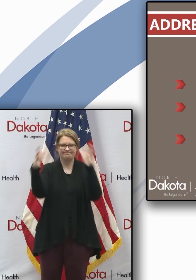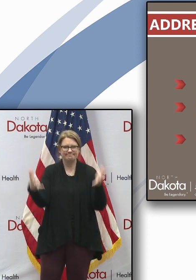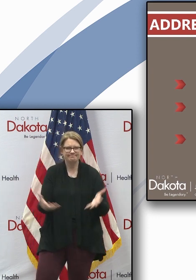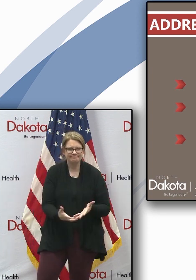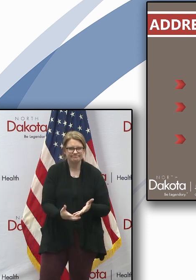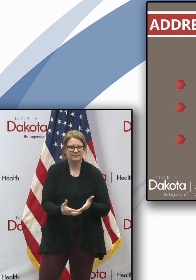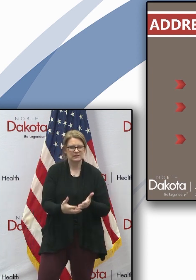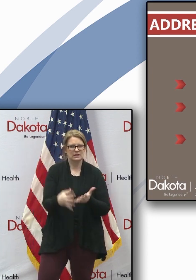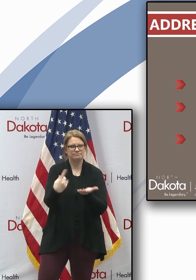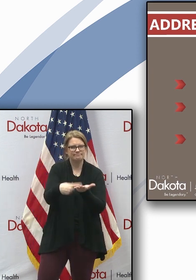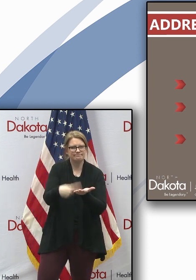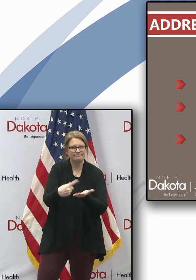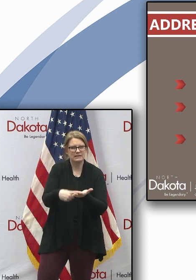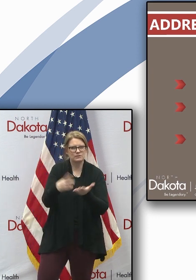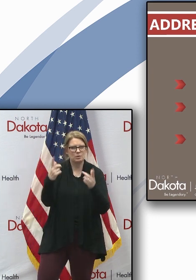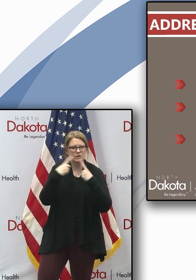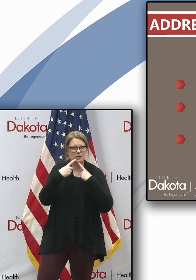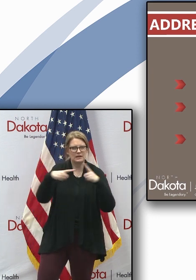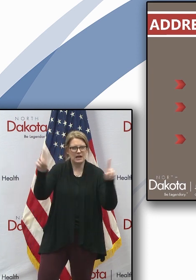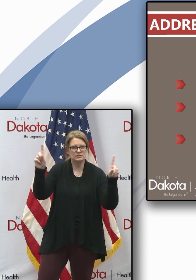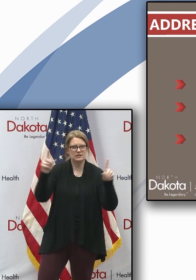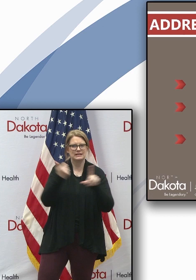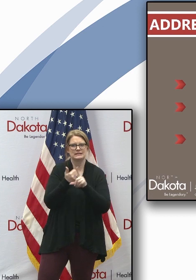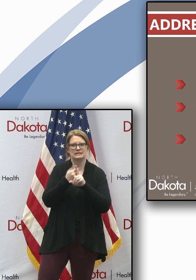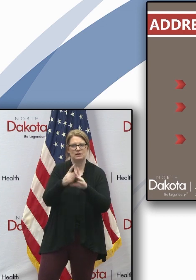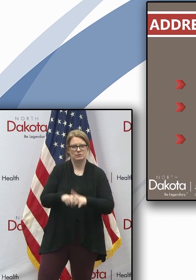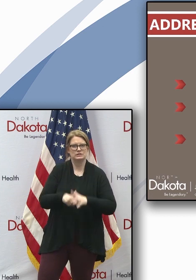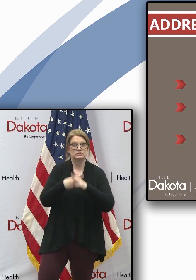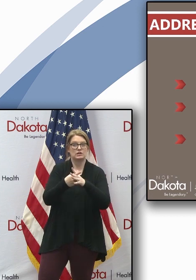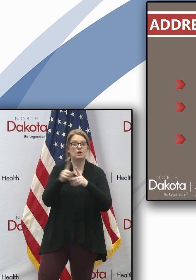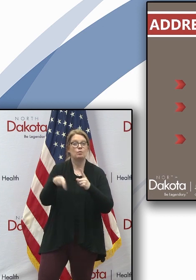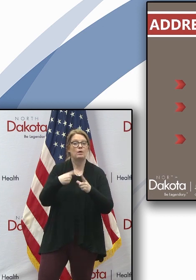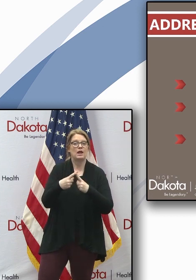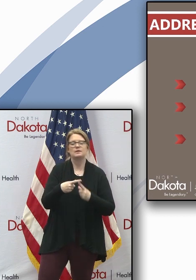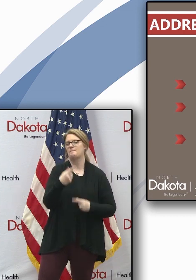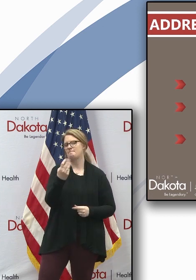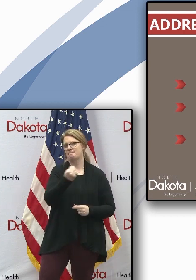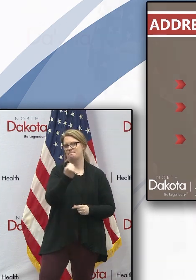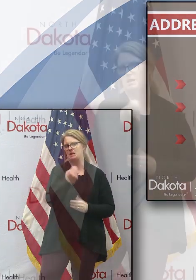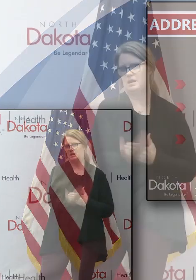announcing today that will take effect on Monday. Chris.